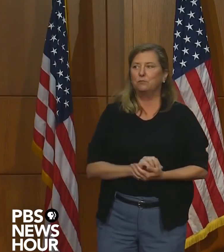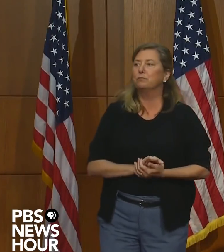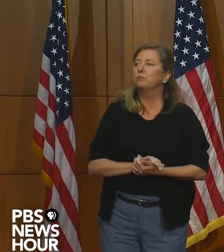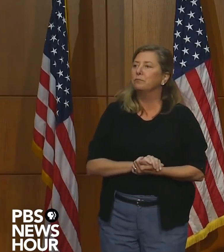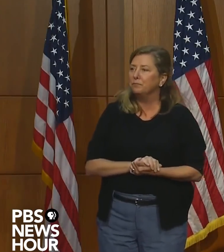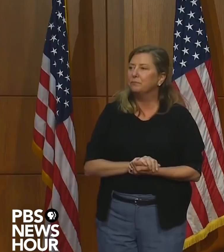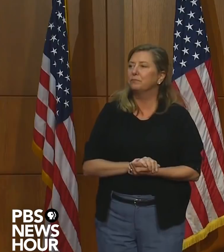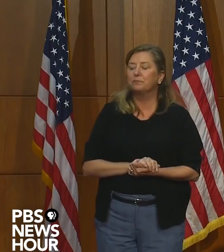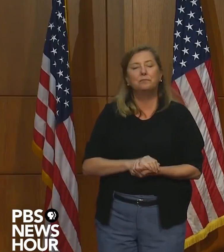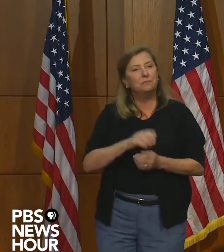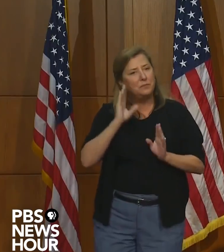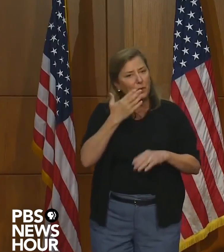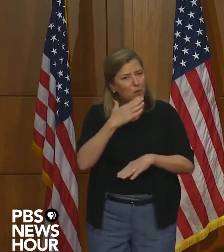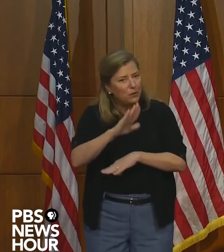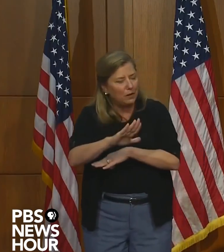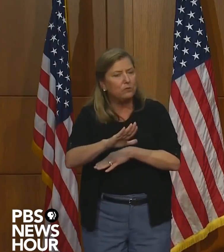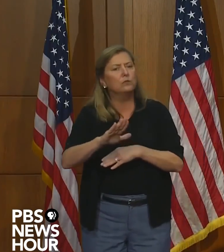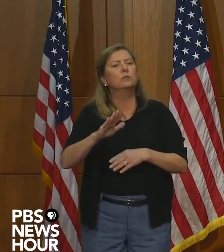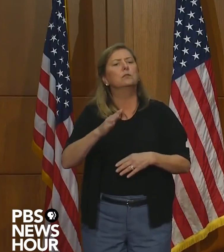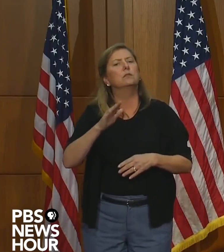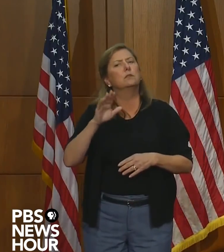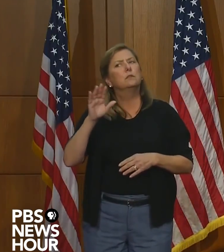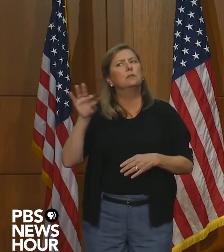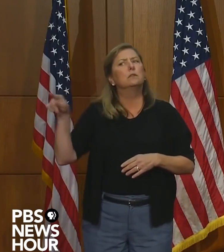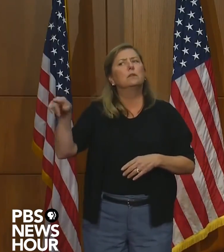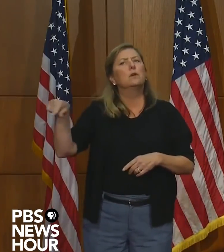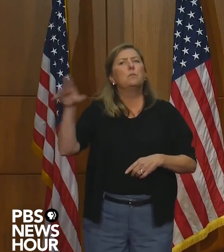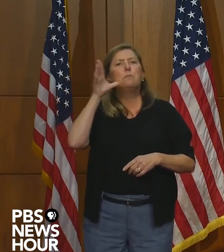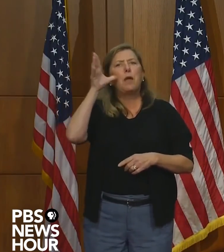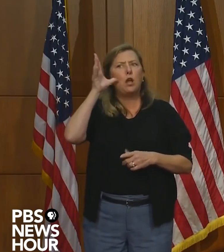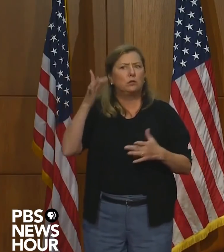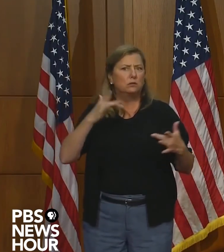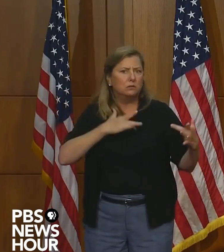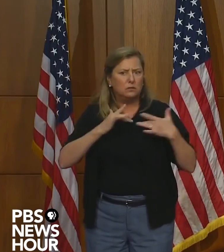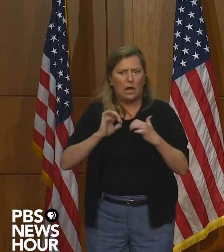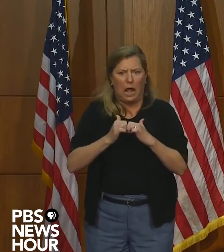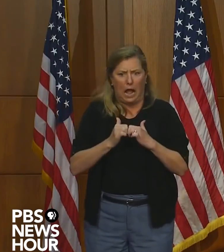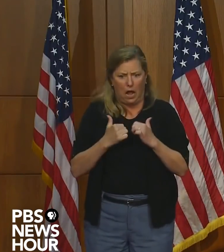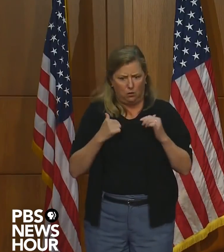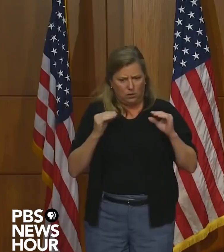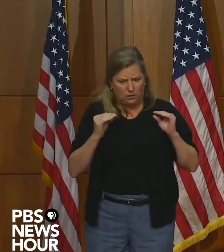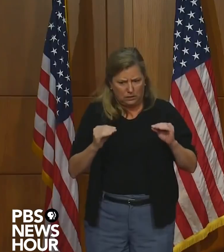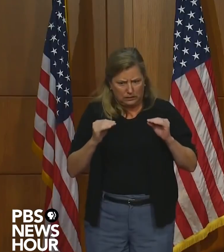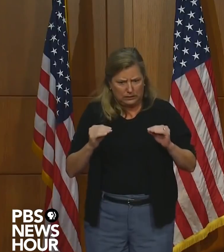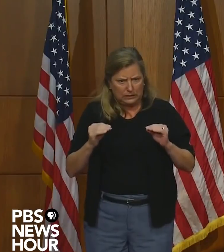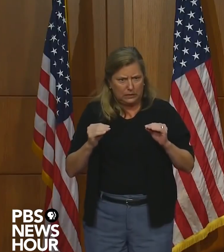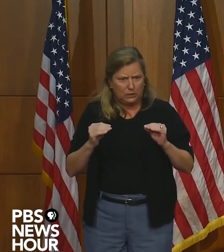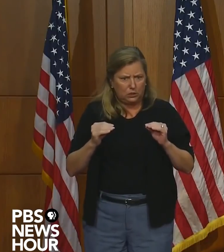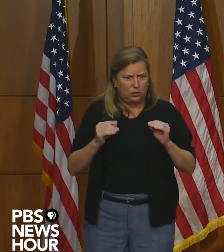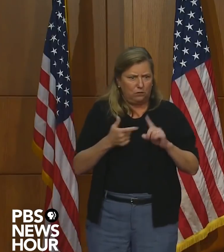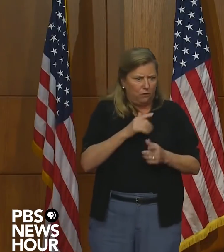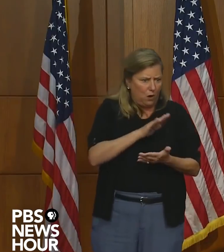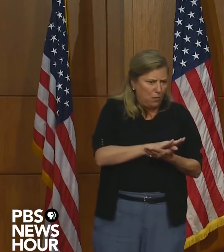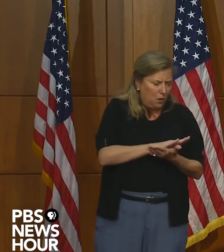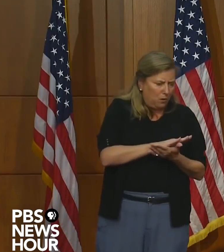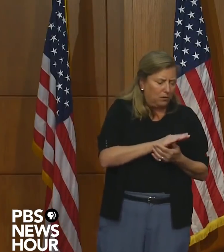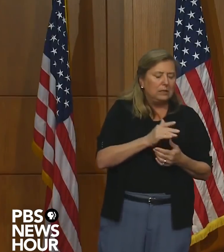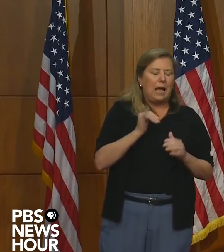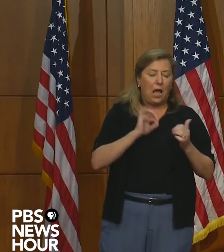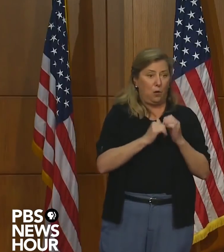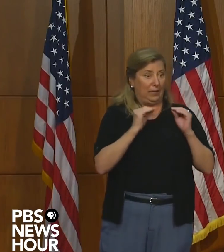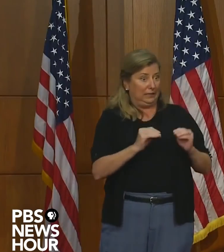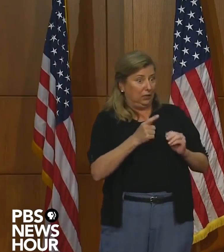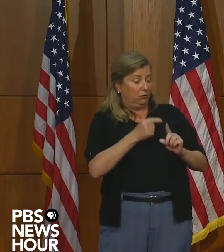Good afternoon. Governor, some parents are very concerned about how they're going to be able to teach their kids from home and work again in the fall.